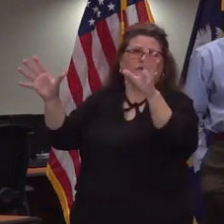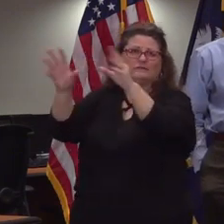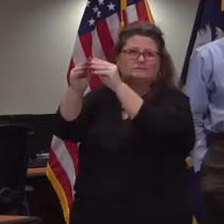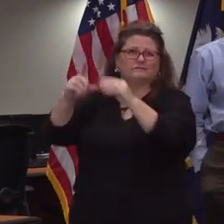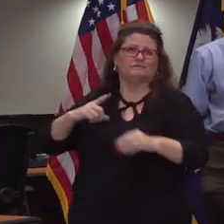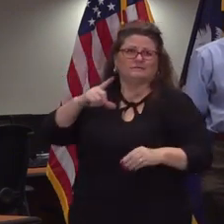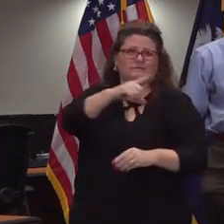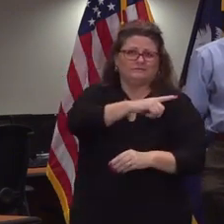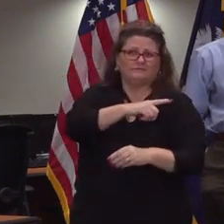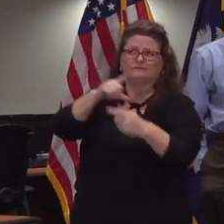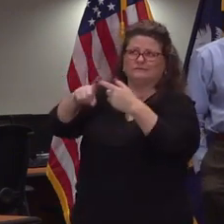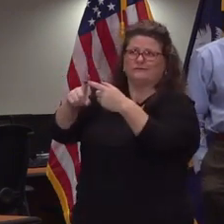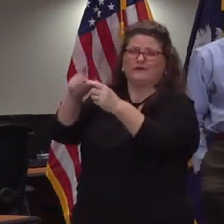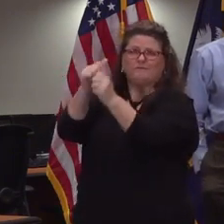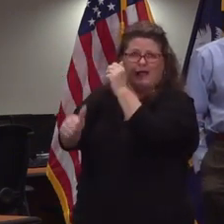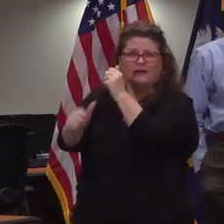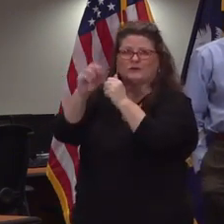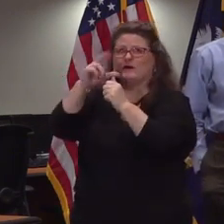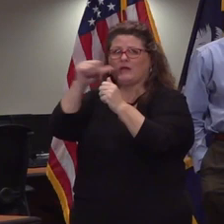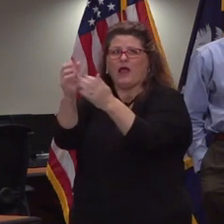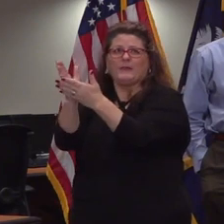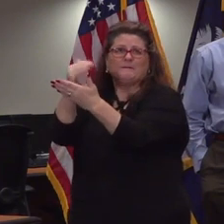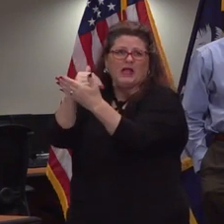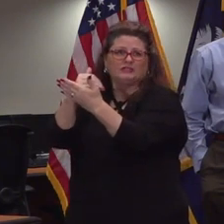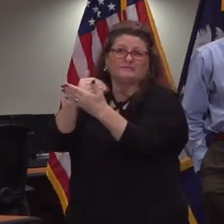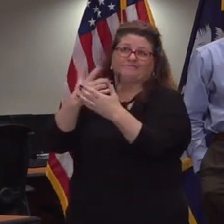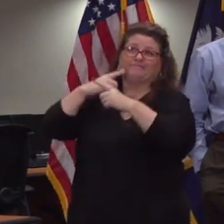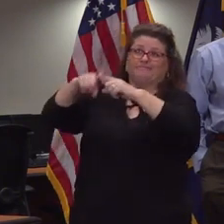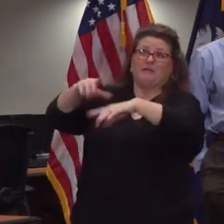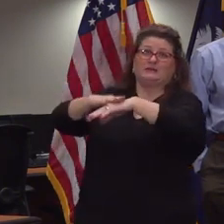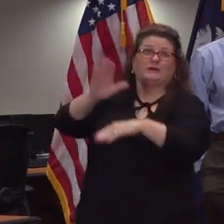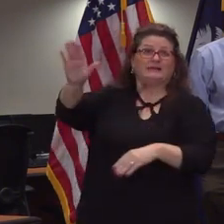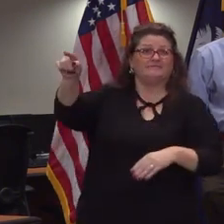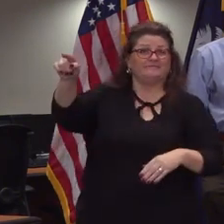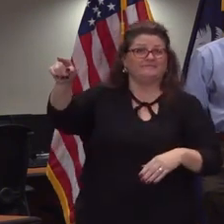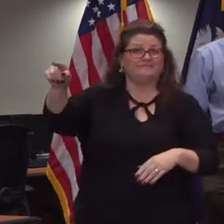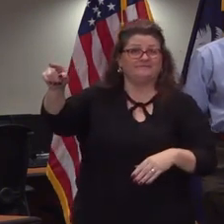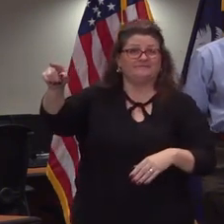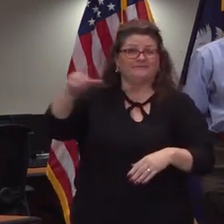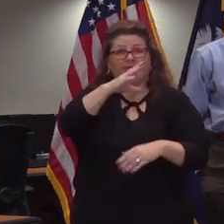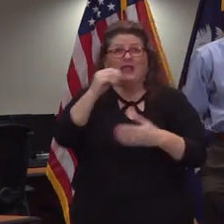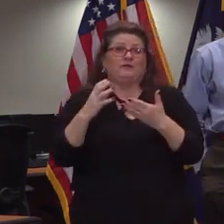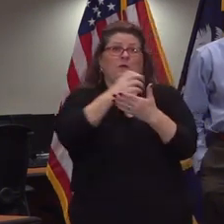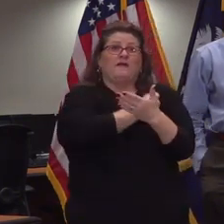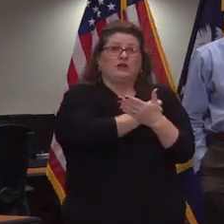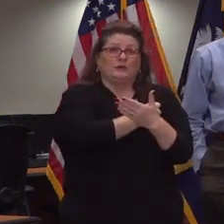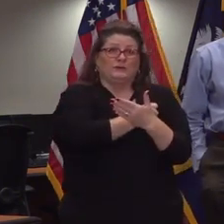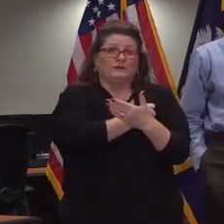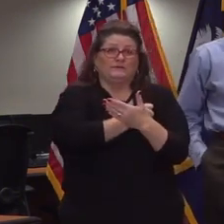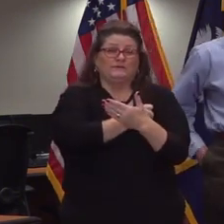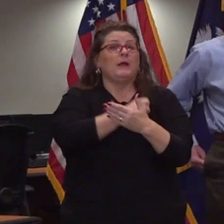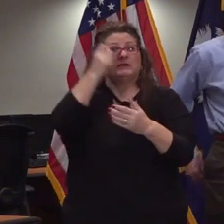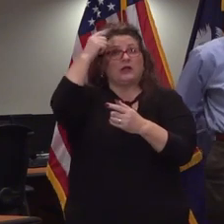starting up the year and then they you know that will depend on what the revenue is and what the general assembly does with the school budget